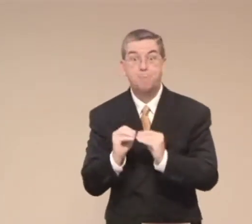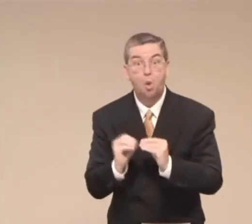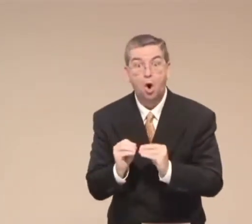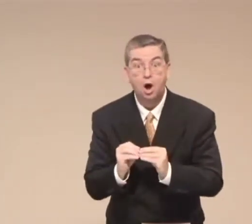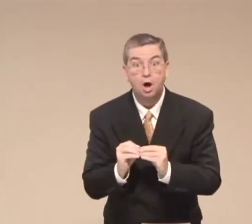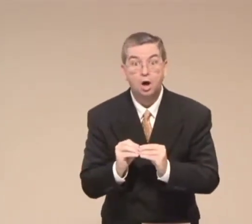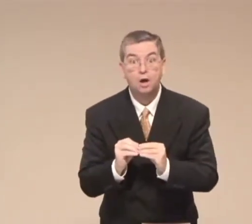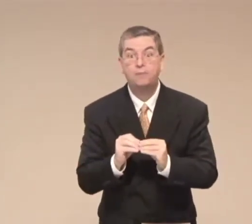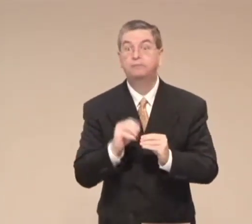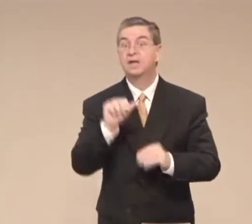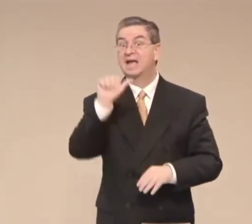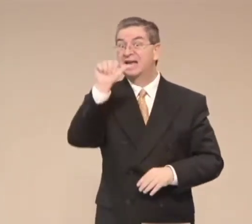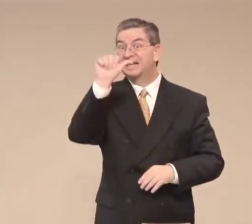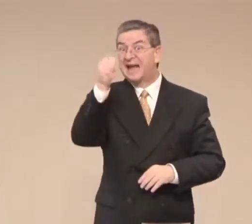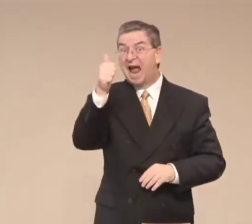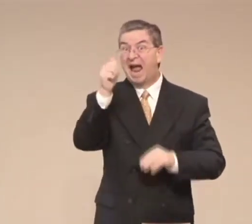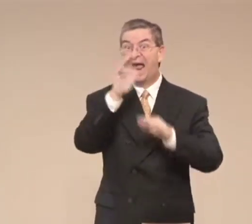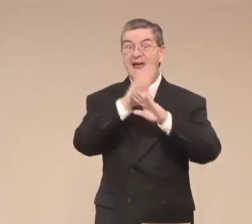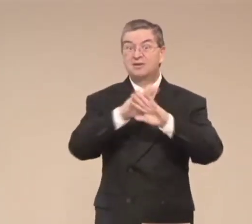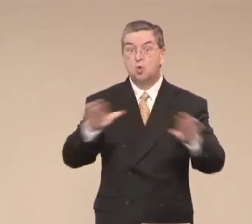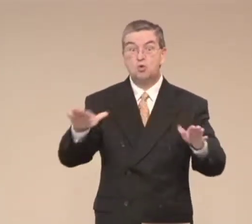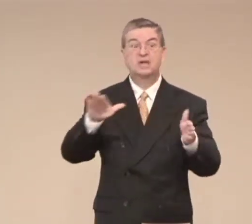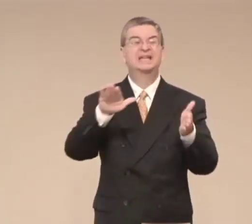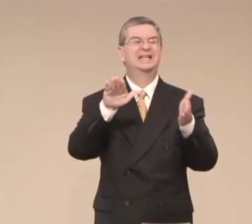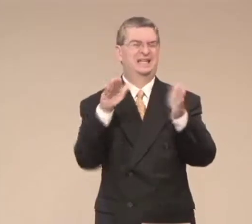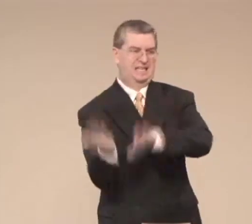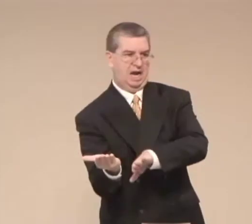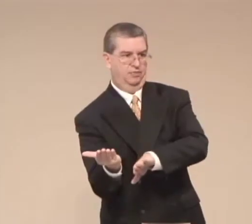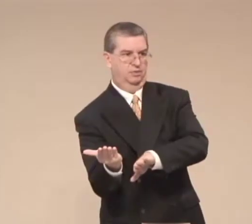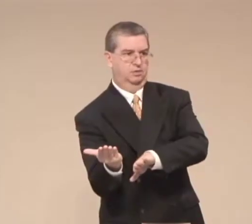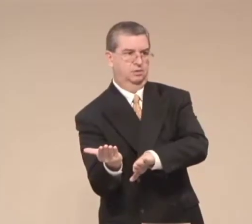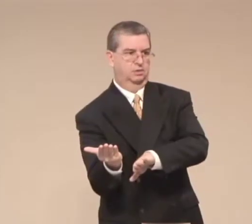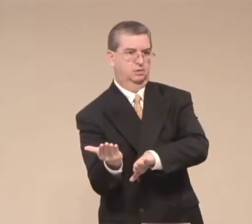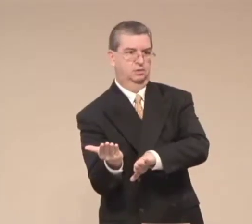Satan was waiting for Job to curse the truth of God.